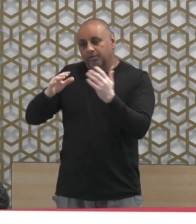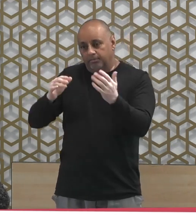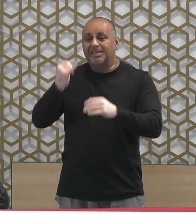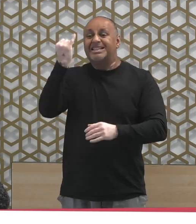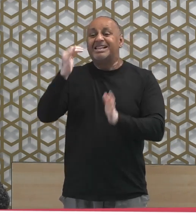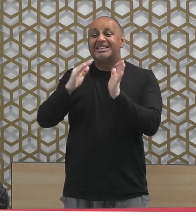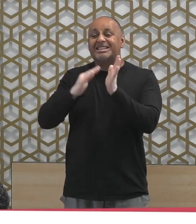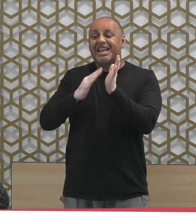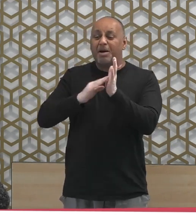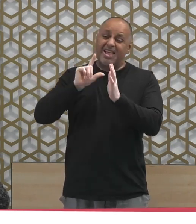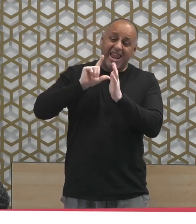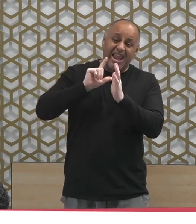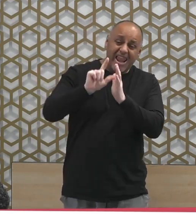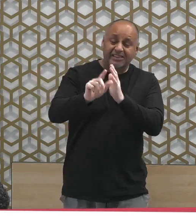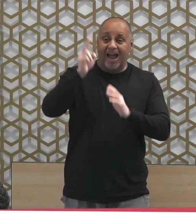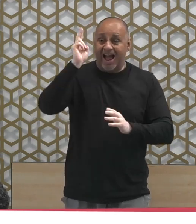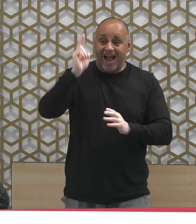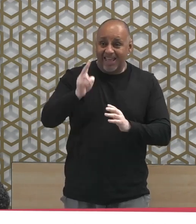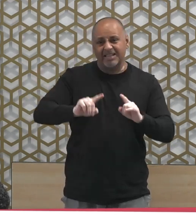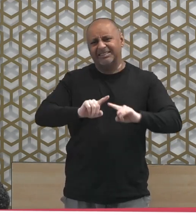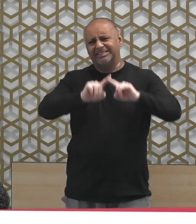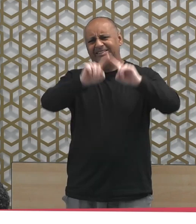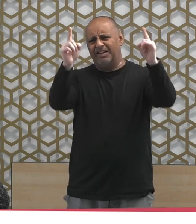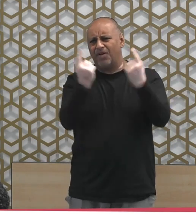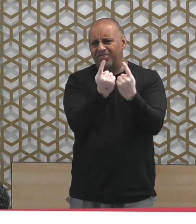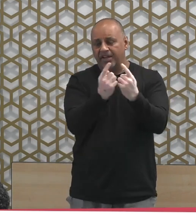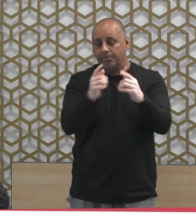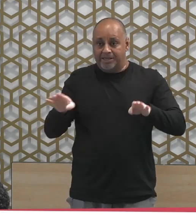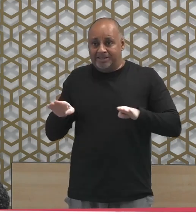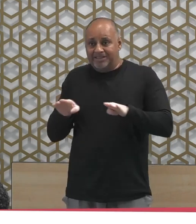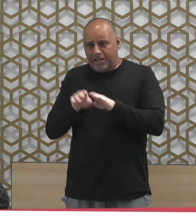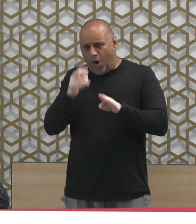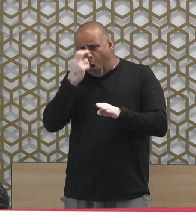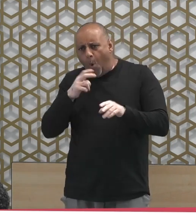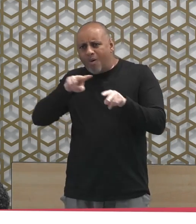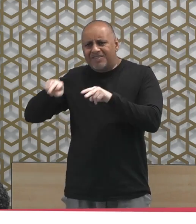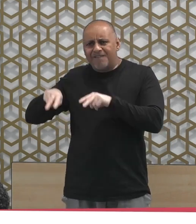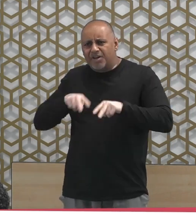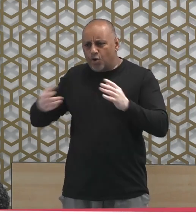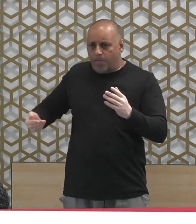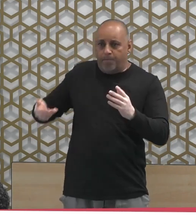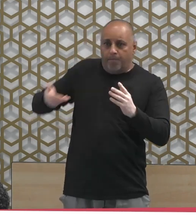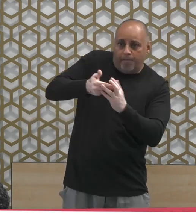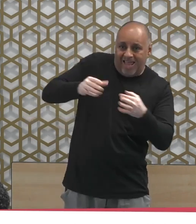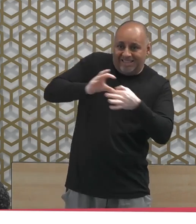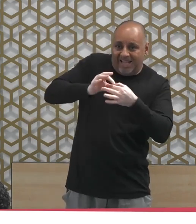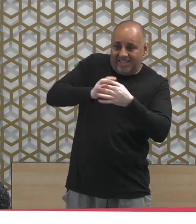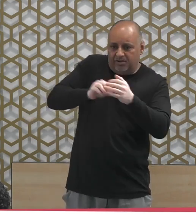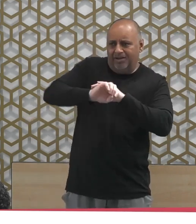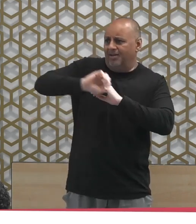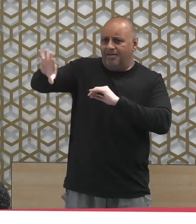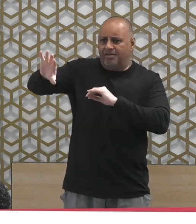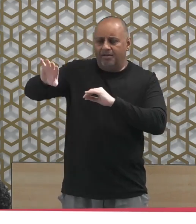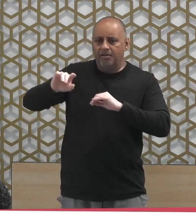another piece of information that this video now, the causes and the reasons why this happened. All confusion. All